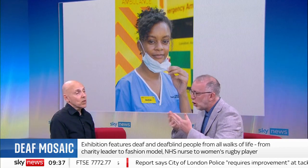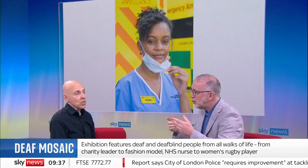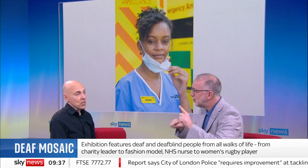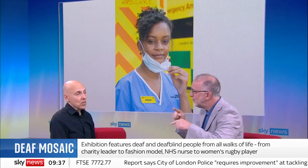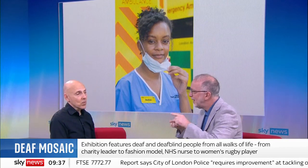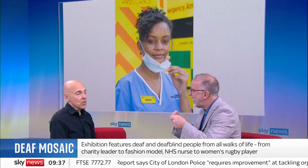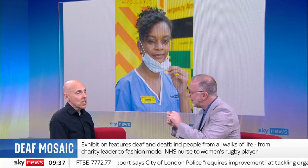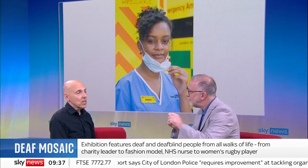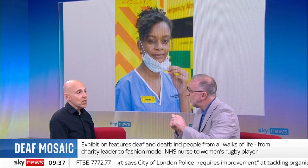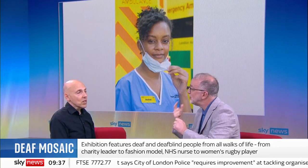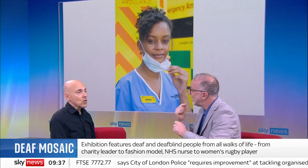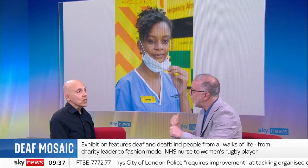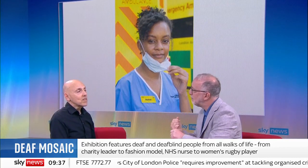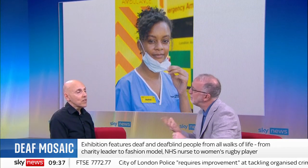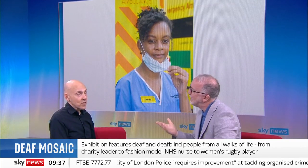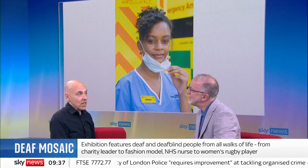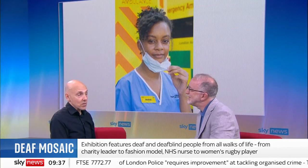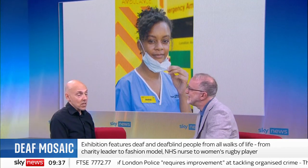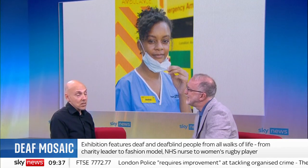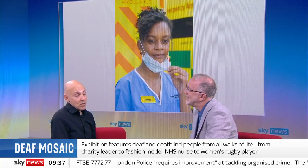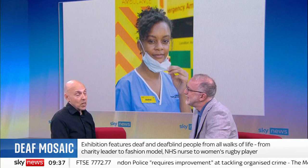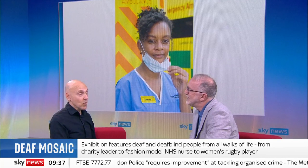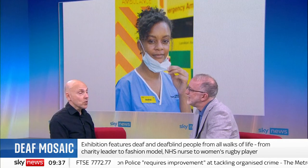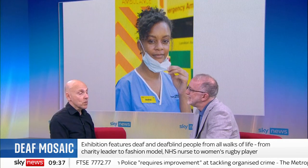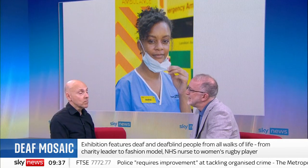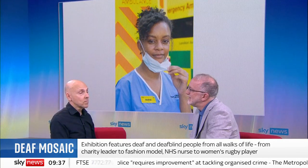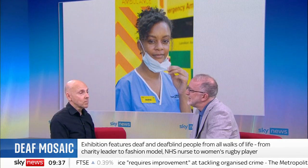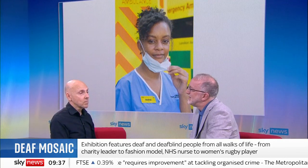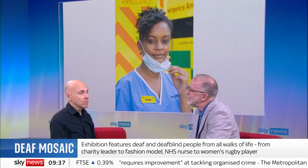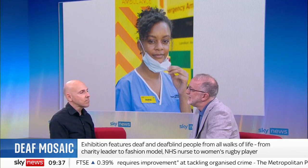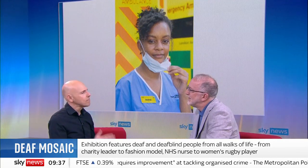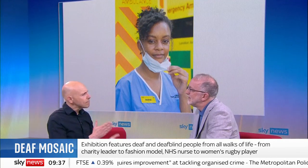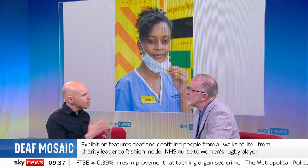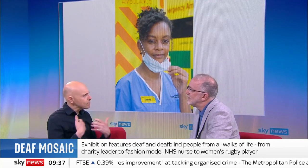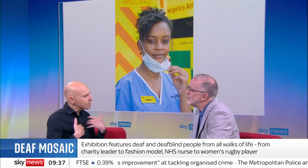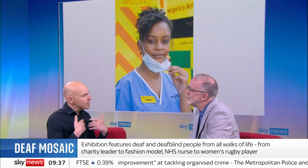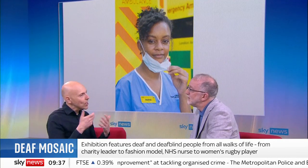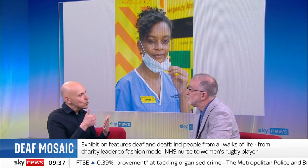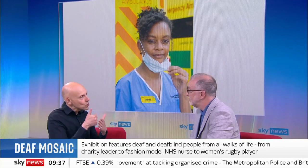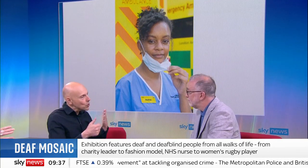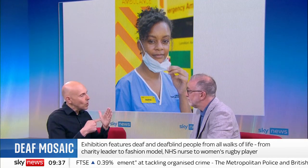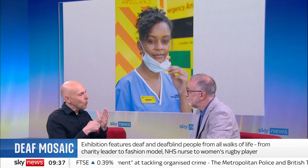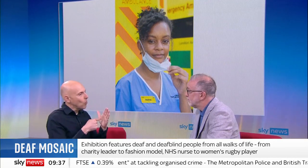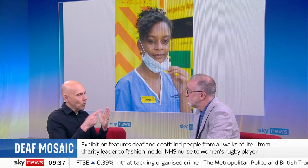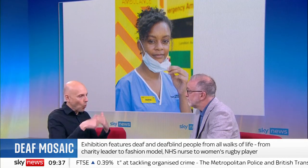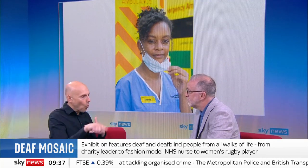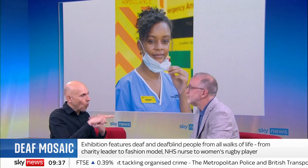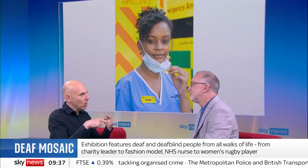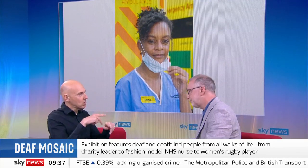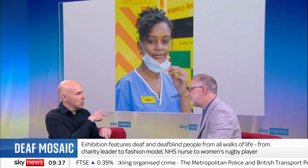courses and so on. So lots of different adaptations can make it possible. Really interesting. And obviously so important that all the staff around are educated